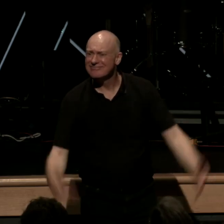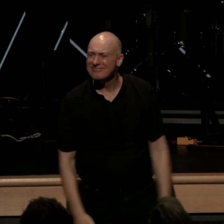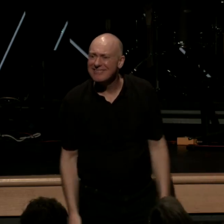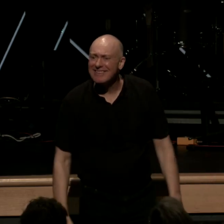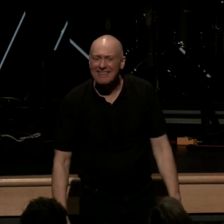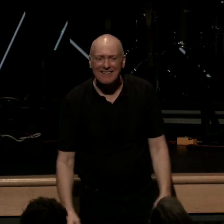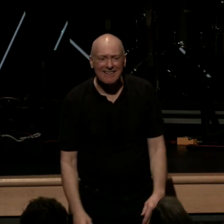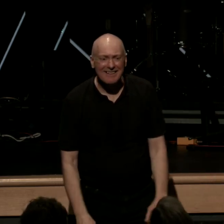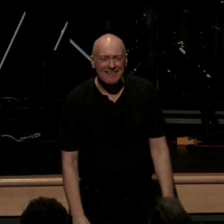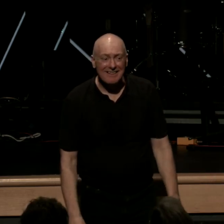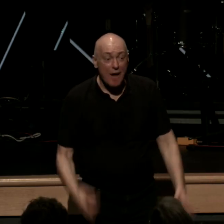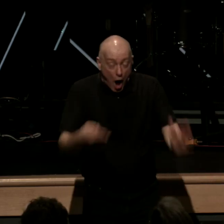I'm going to be honest with you